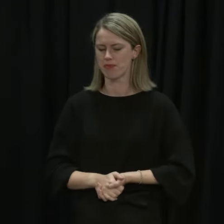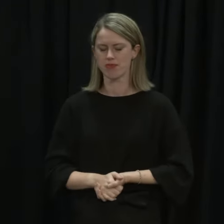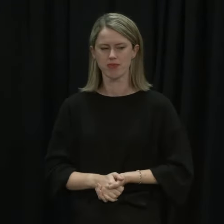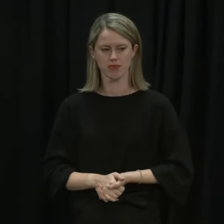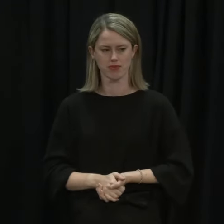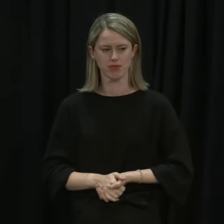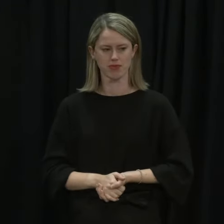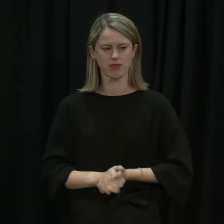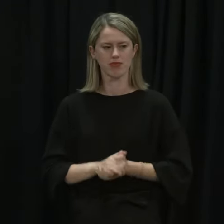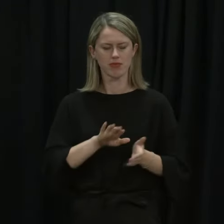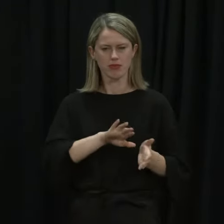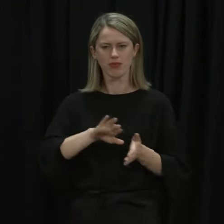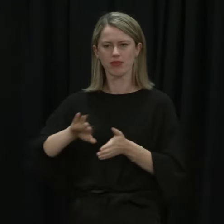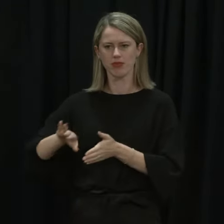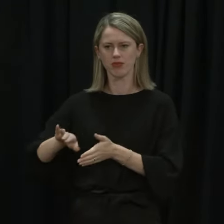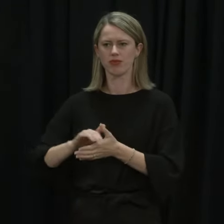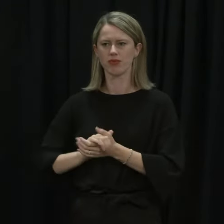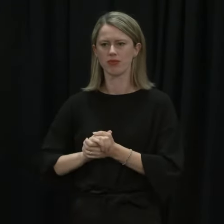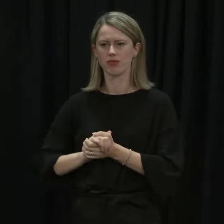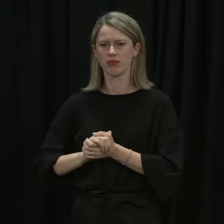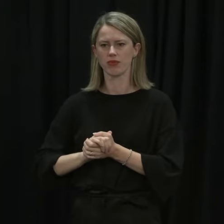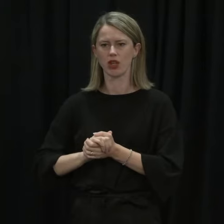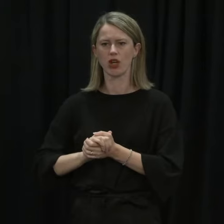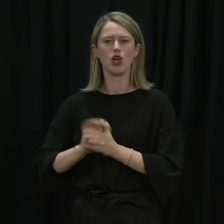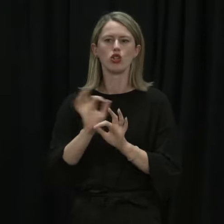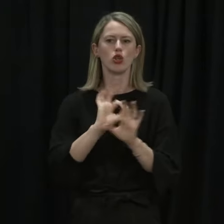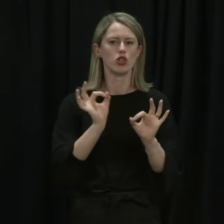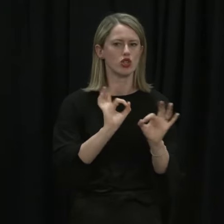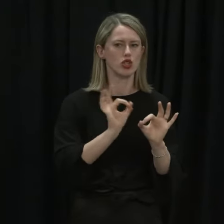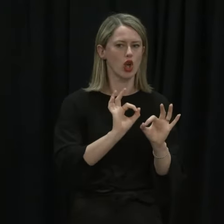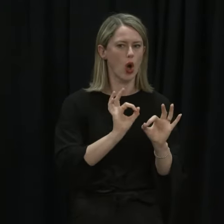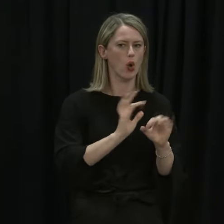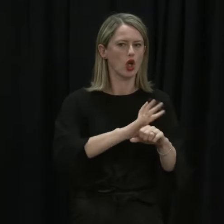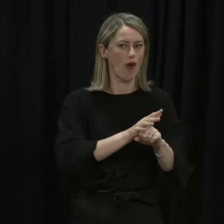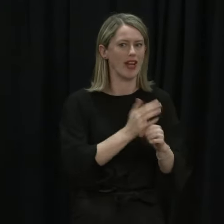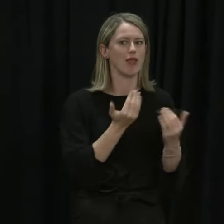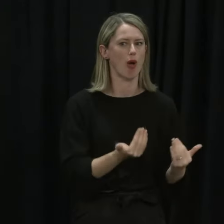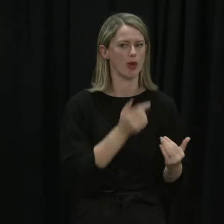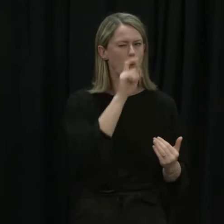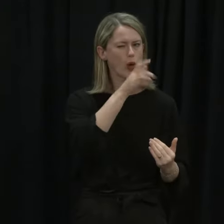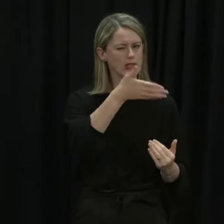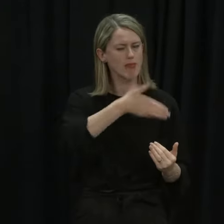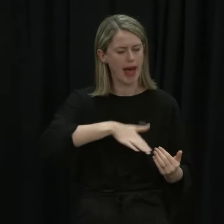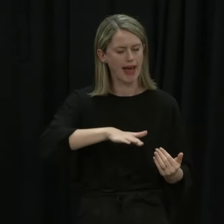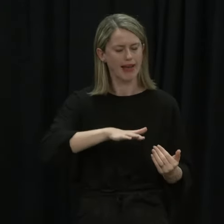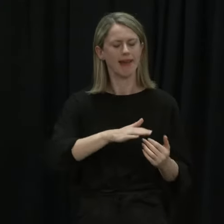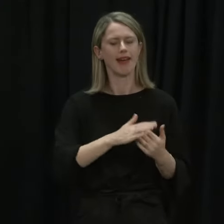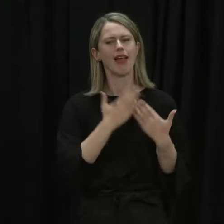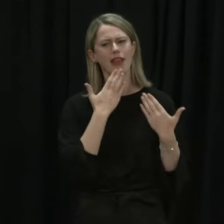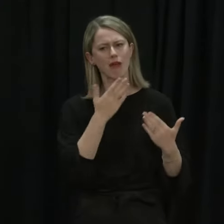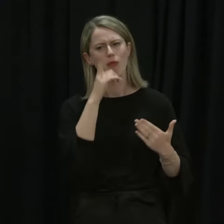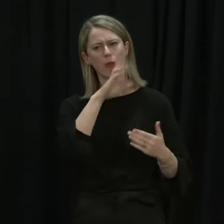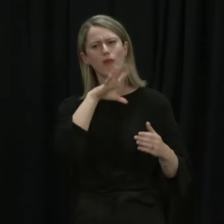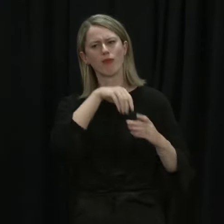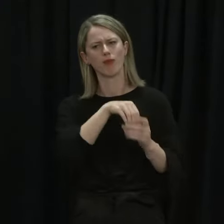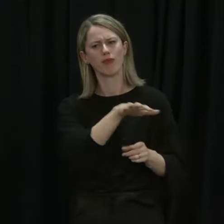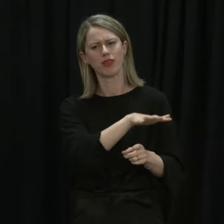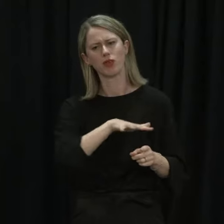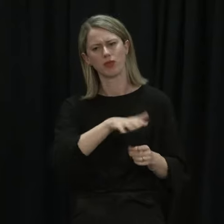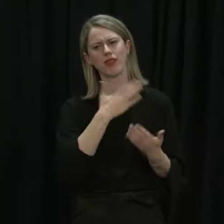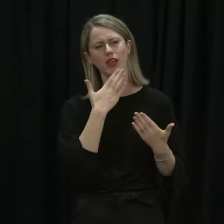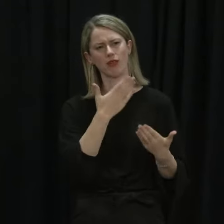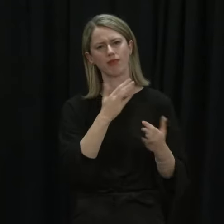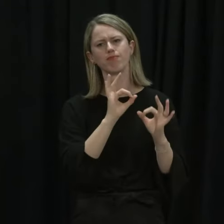I'd like to just reiterate, there are no positive COVID-19 cases in Hawke's Bay, and thank you to those involved in this situation for their